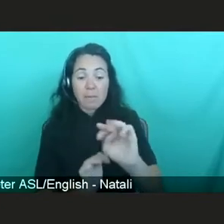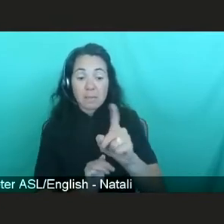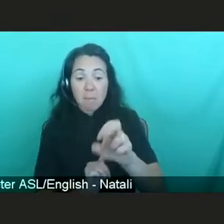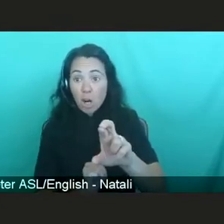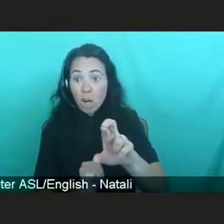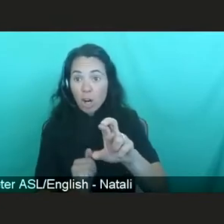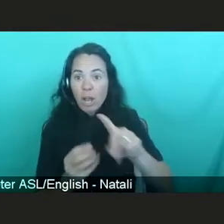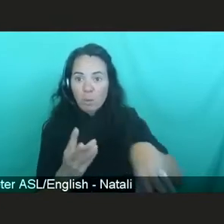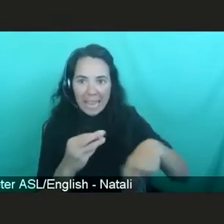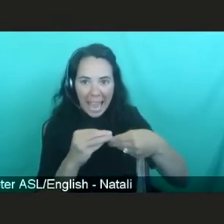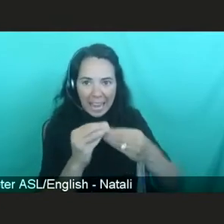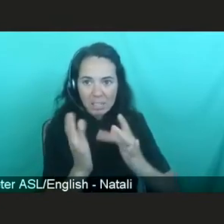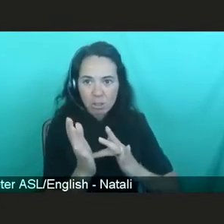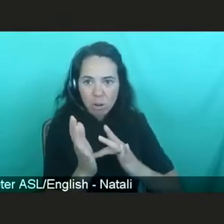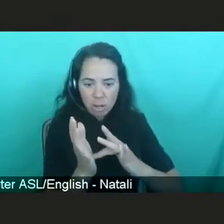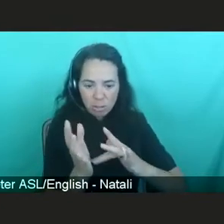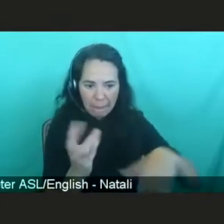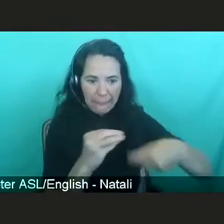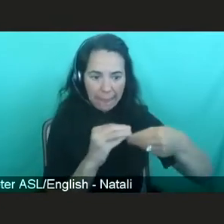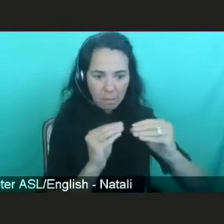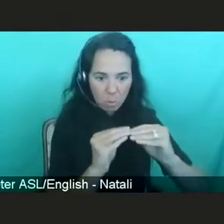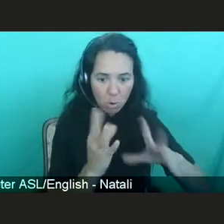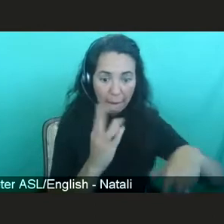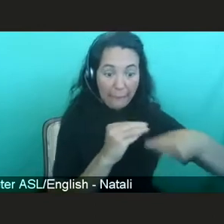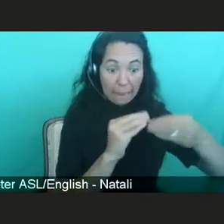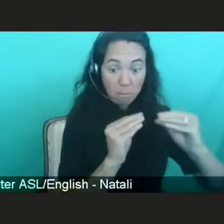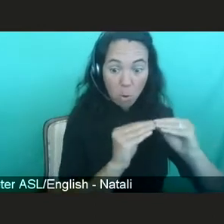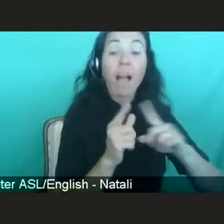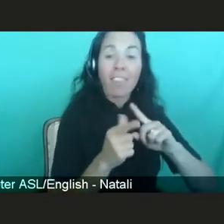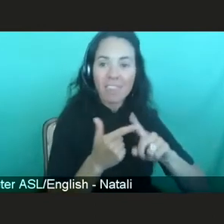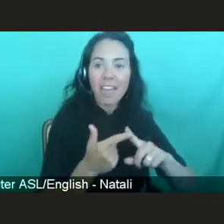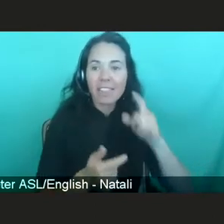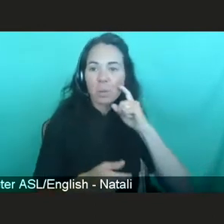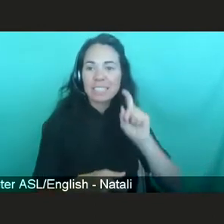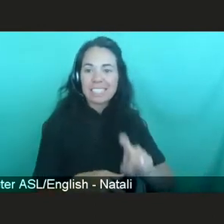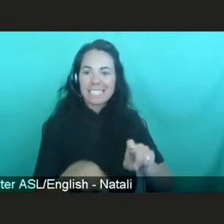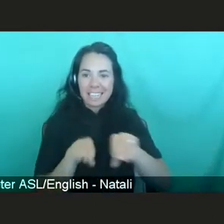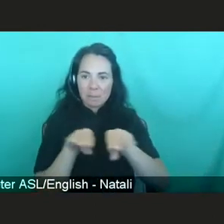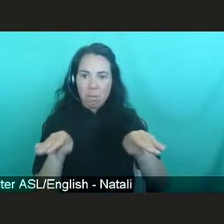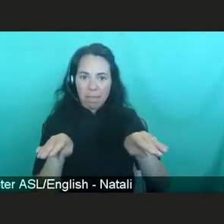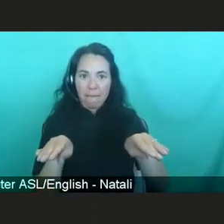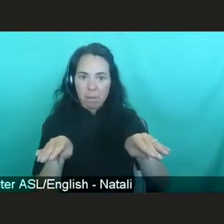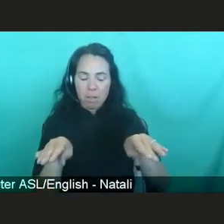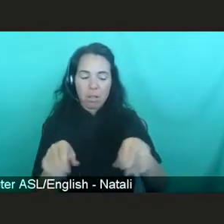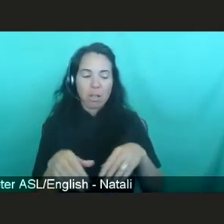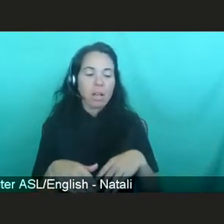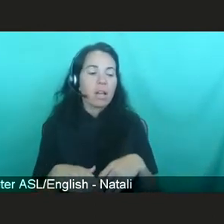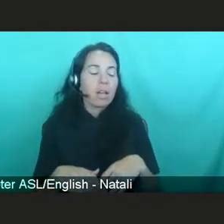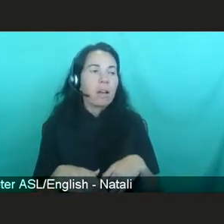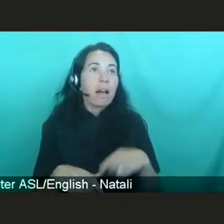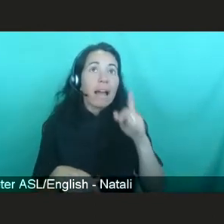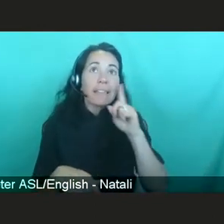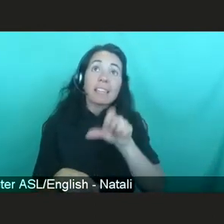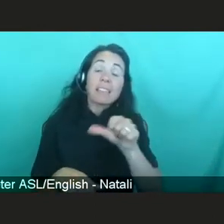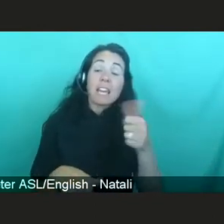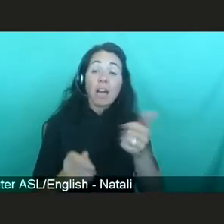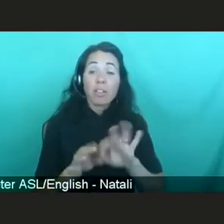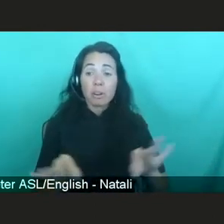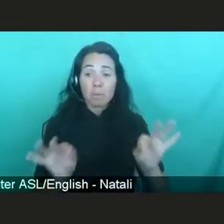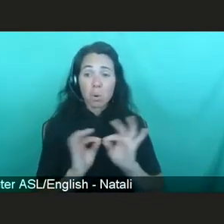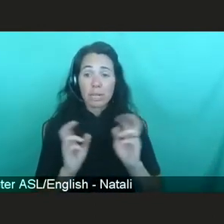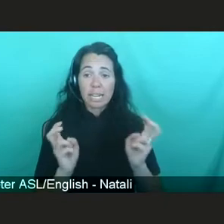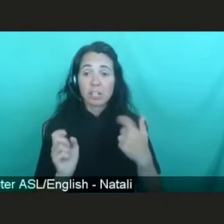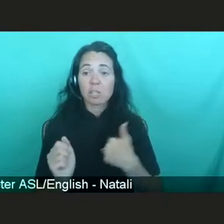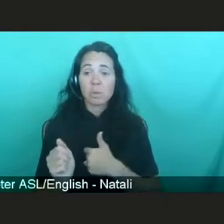seeing that, wow, we could get it below detectable level. I think the other important issue was that we were able to rapidly